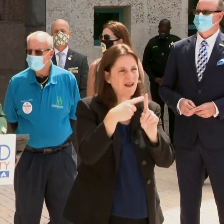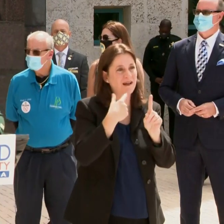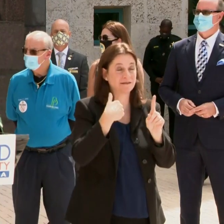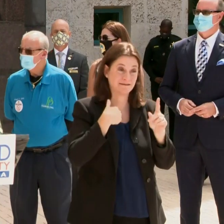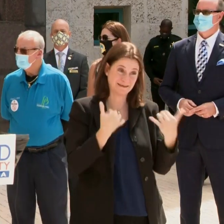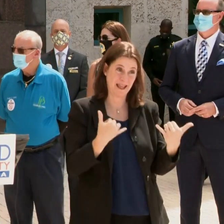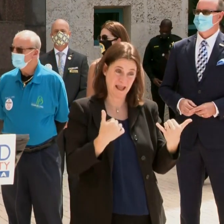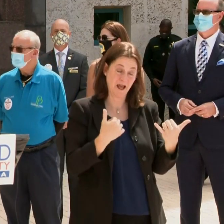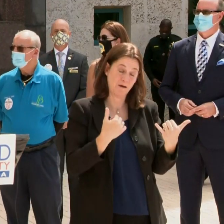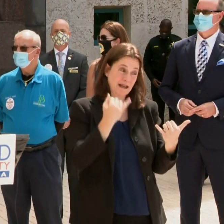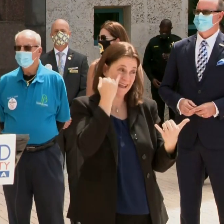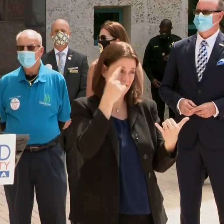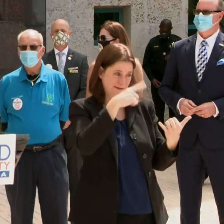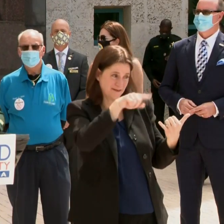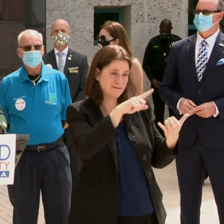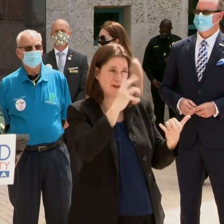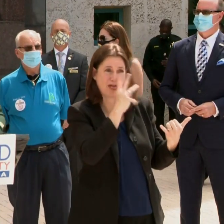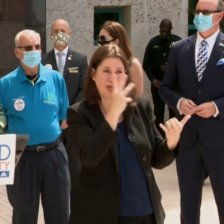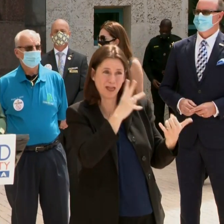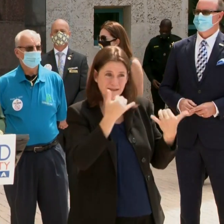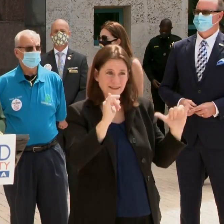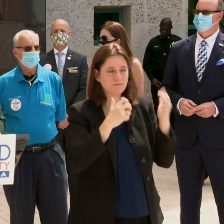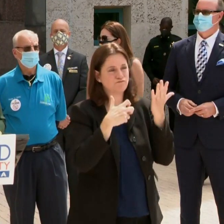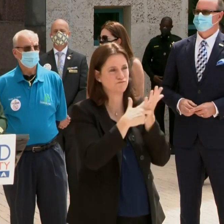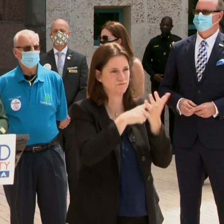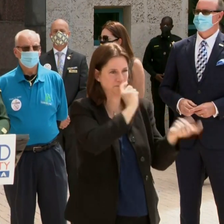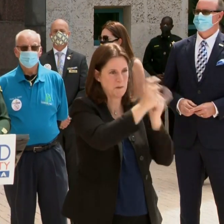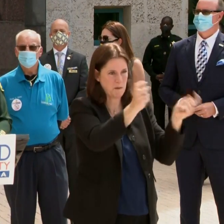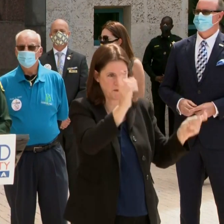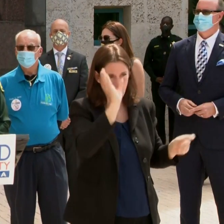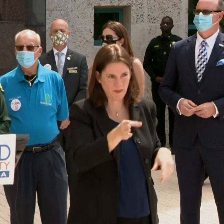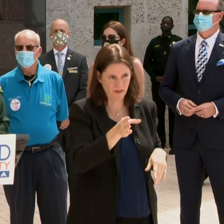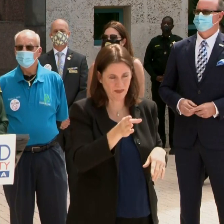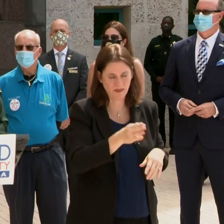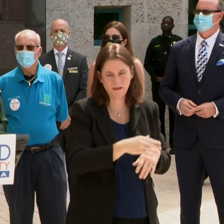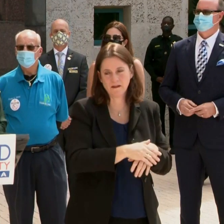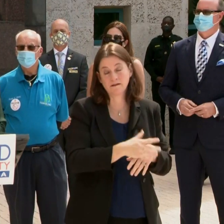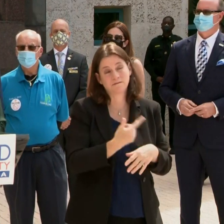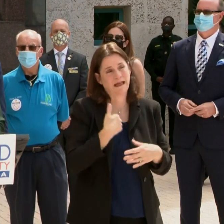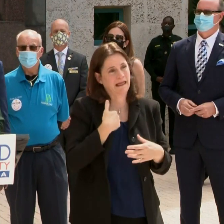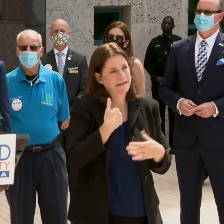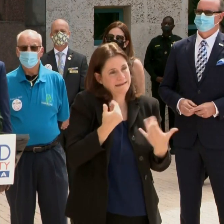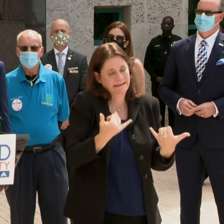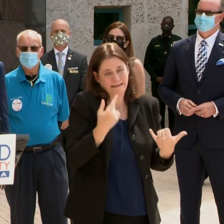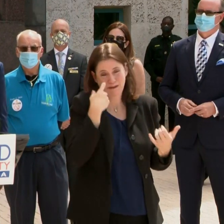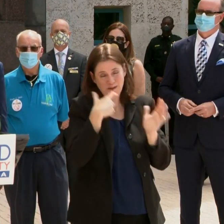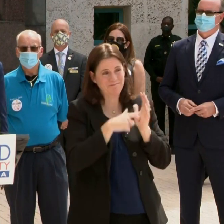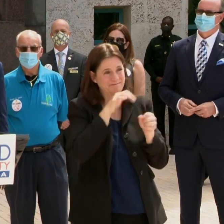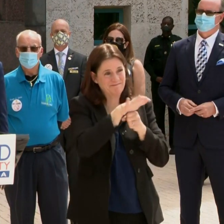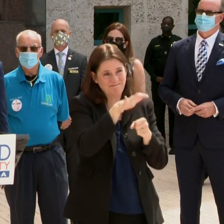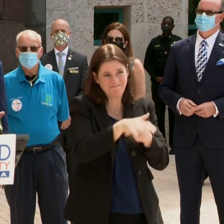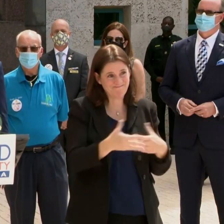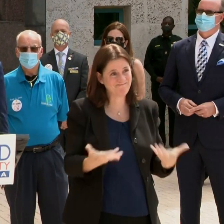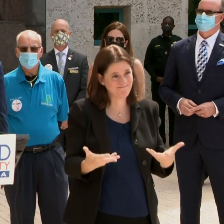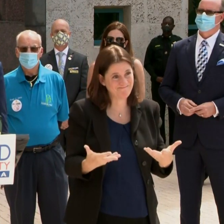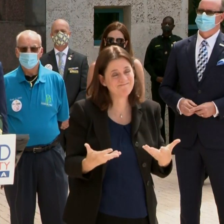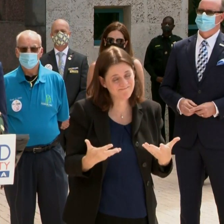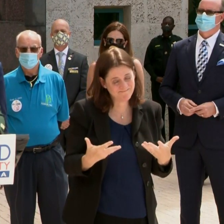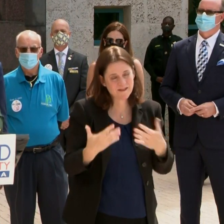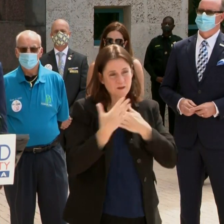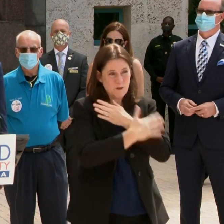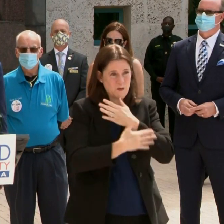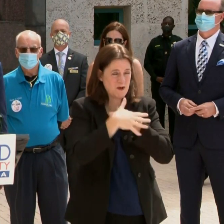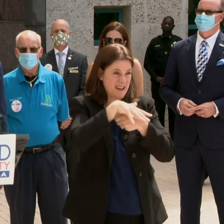citations should it be needed. But with those practices, it just hasn't been enough. And so the county has elected to